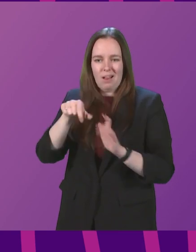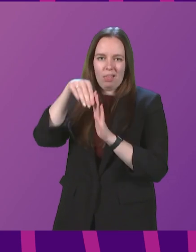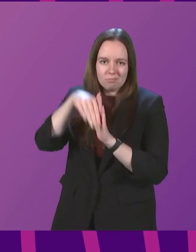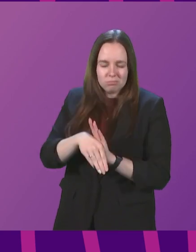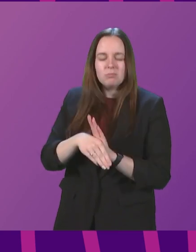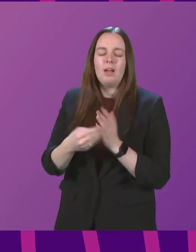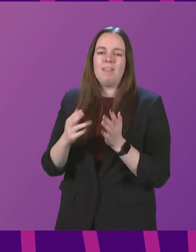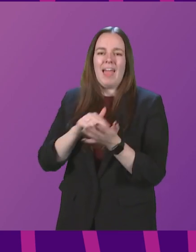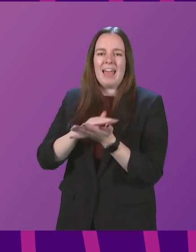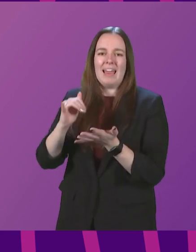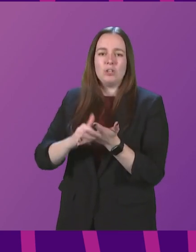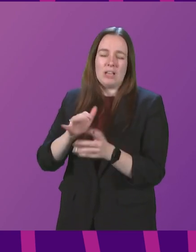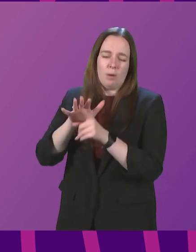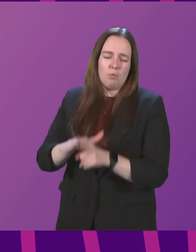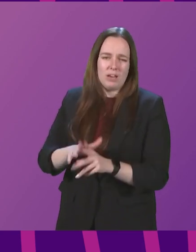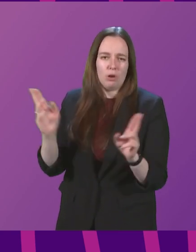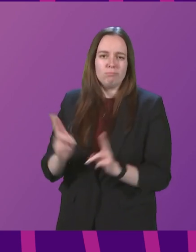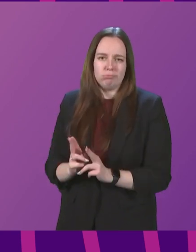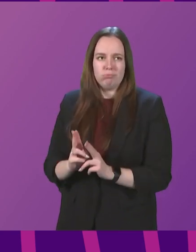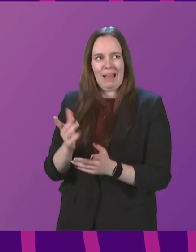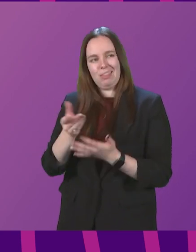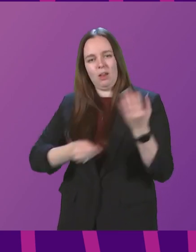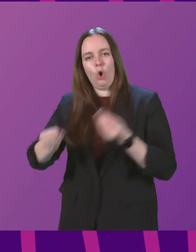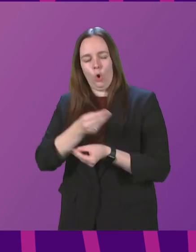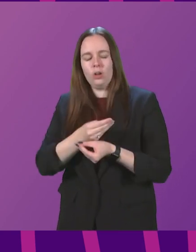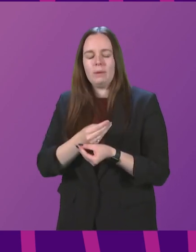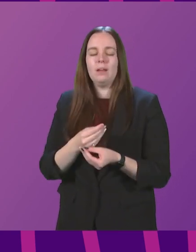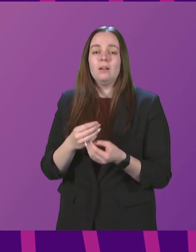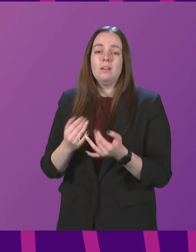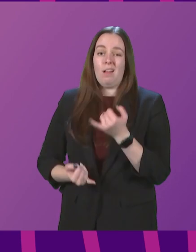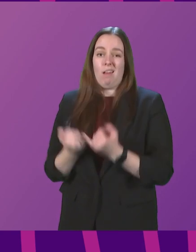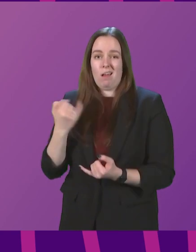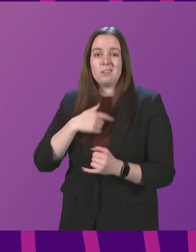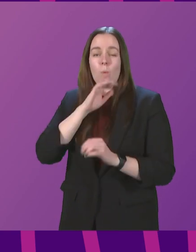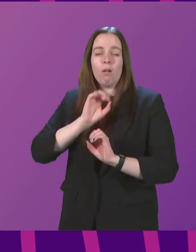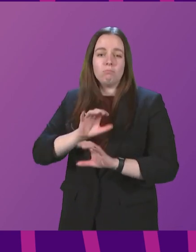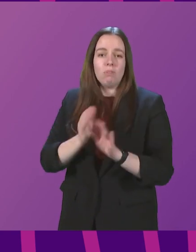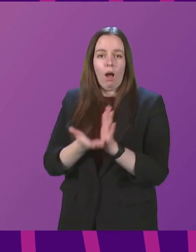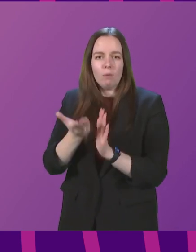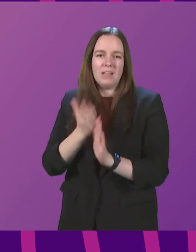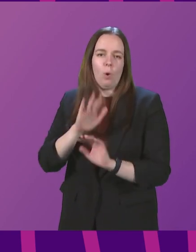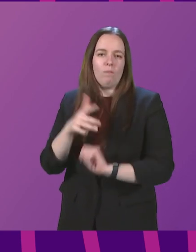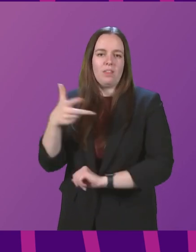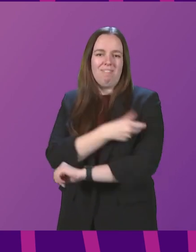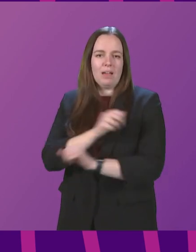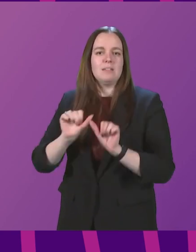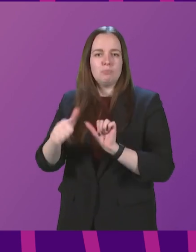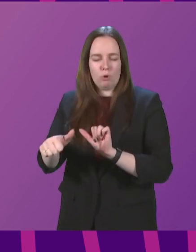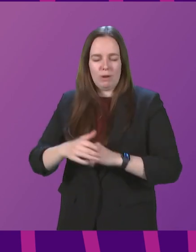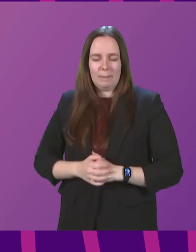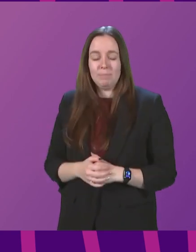reduce the pressure on the NHS and the wider economy. Finally, I will provide a further update on the vaccination programme.